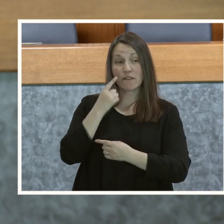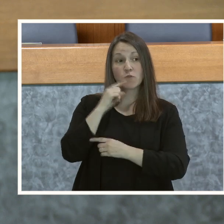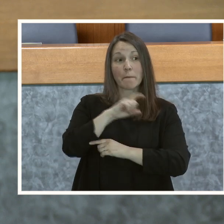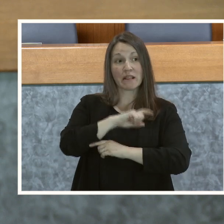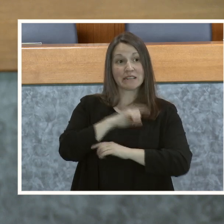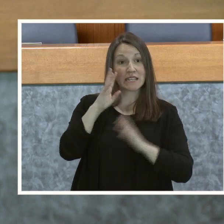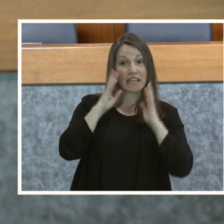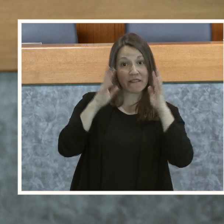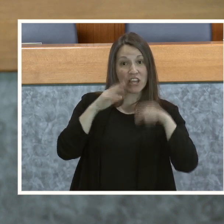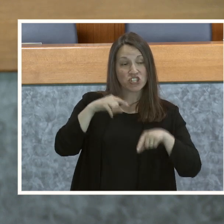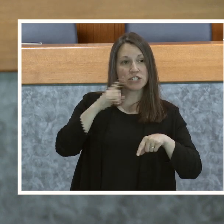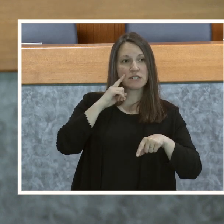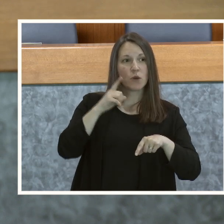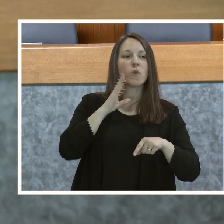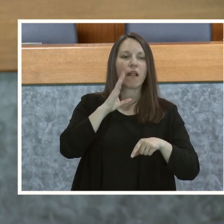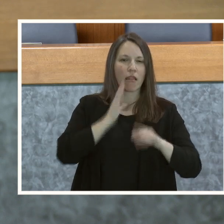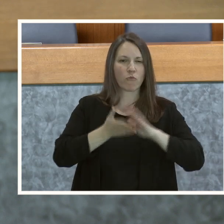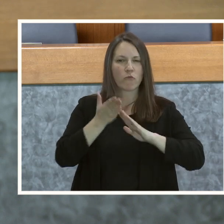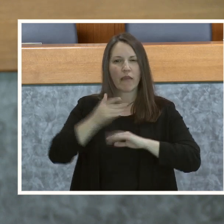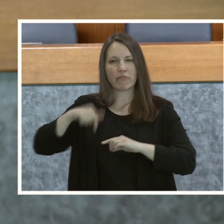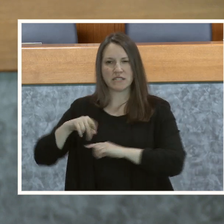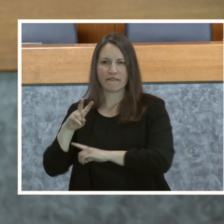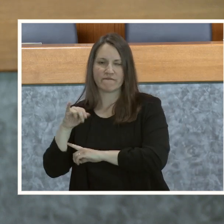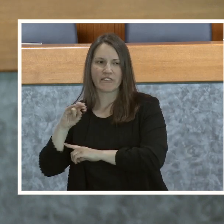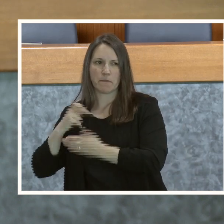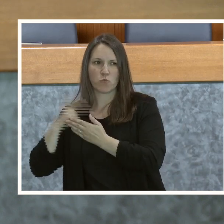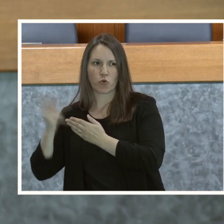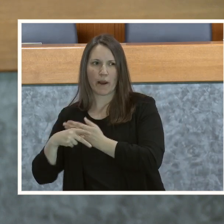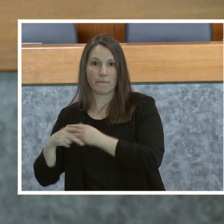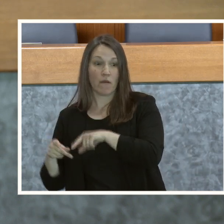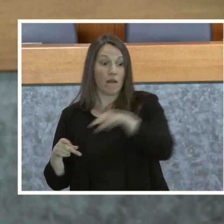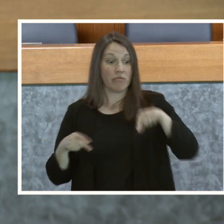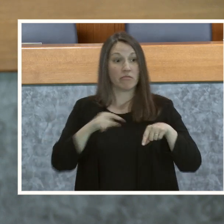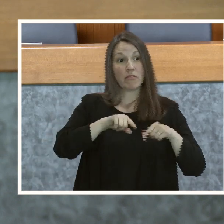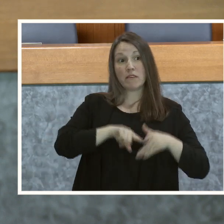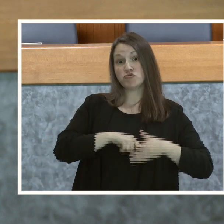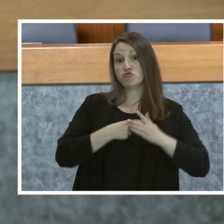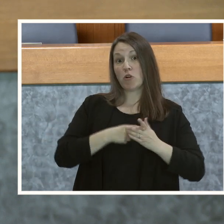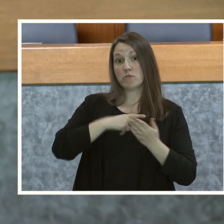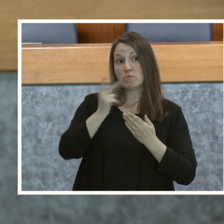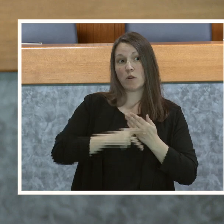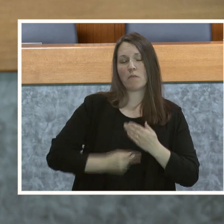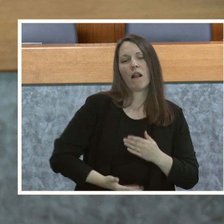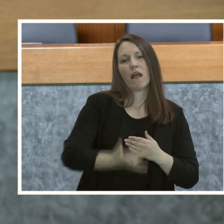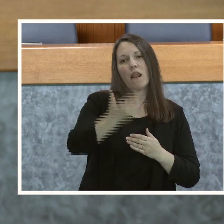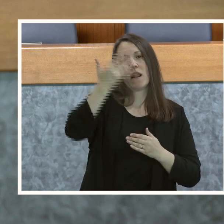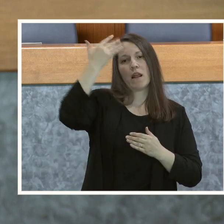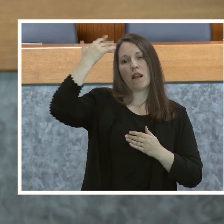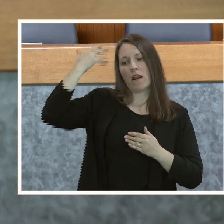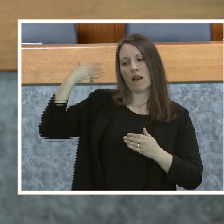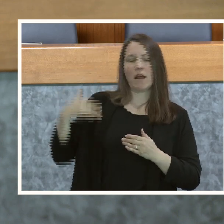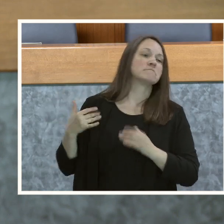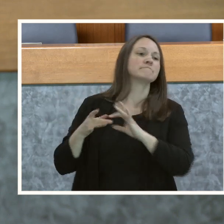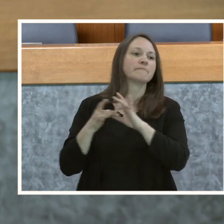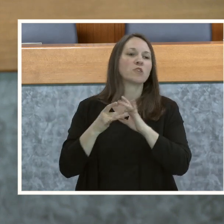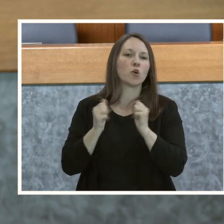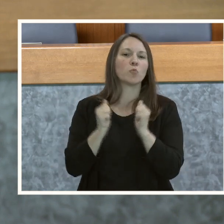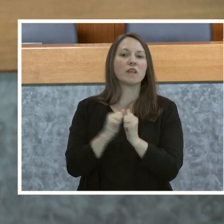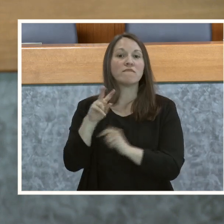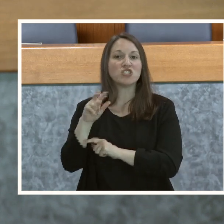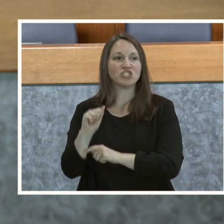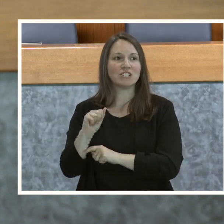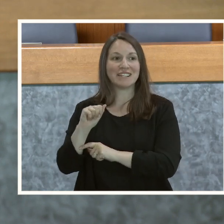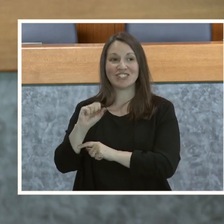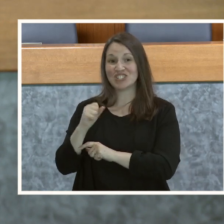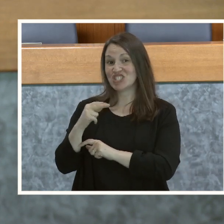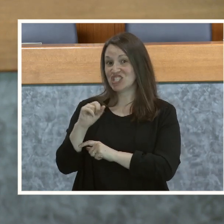Innovation, which first started the program all those years ago in coordination with the Virginia Sheriff's Department